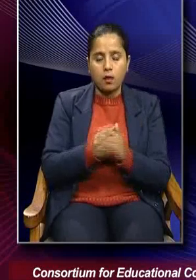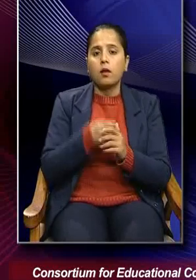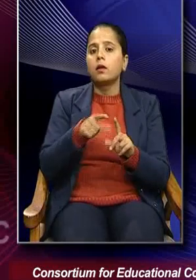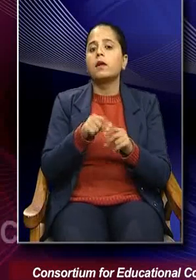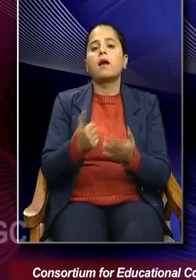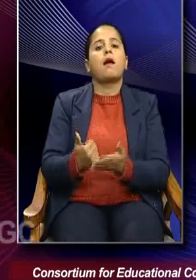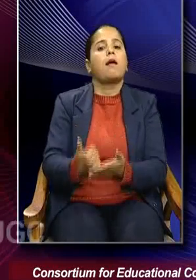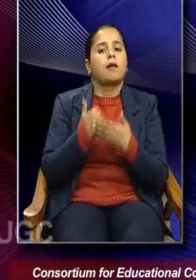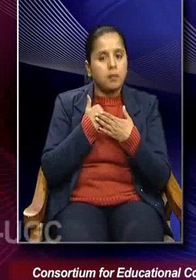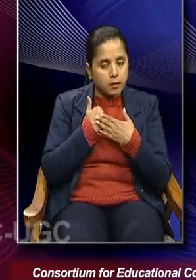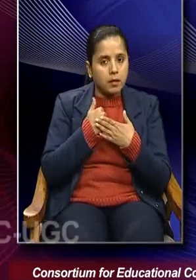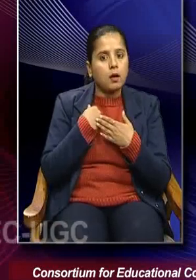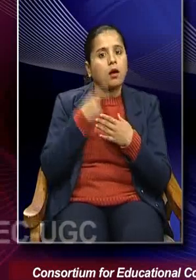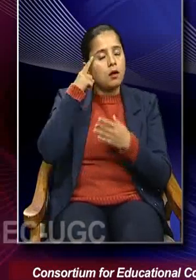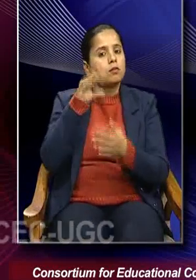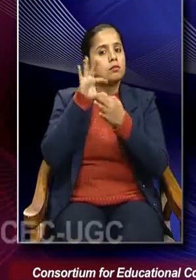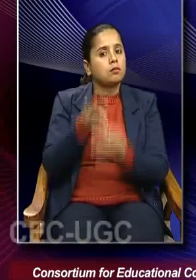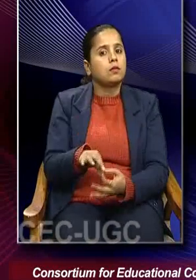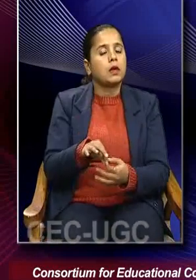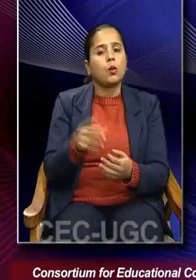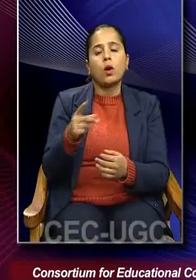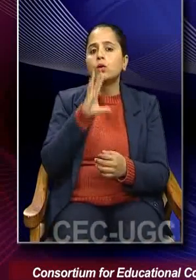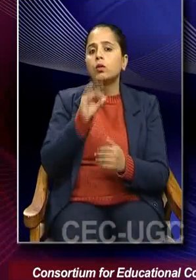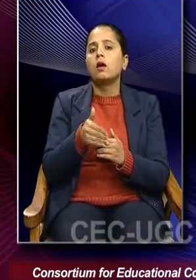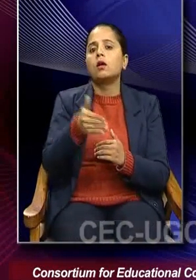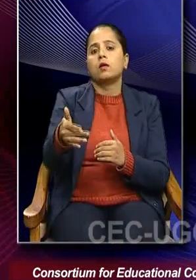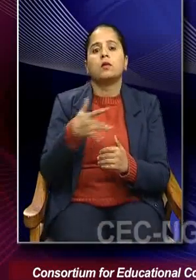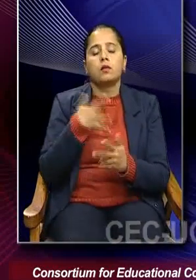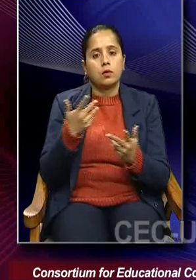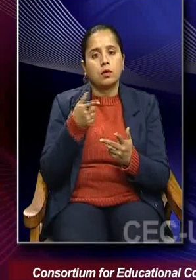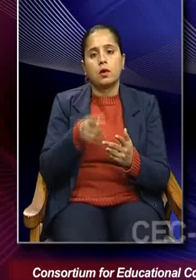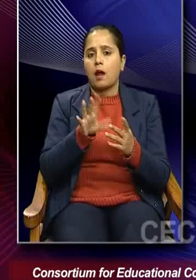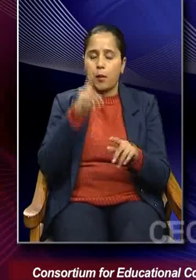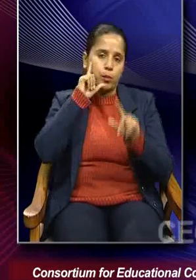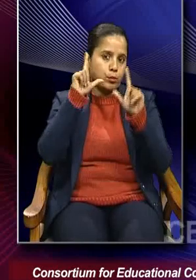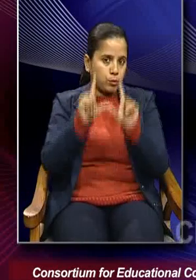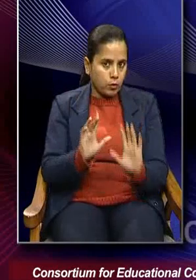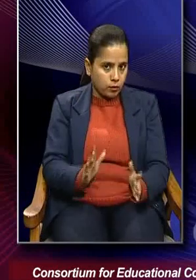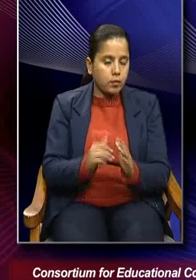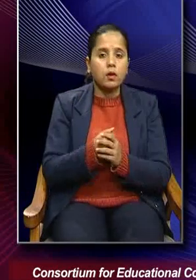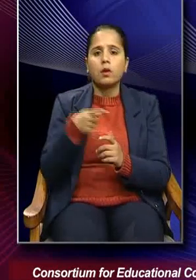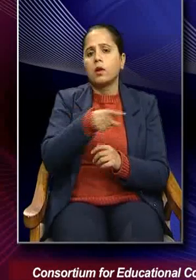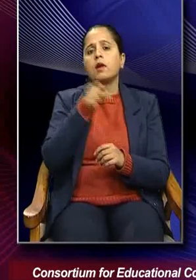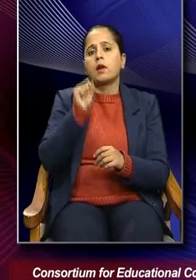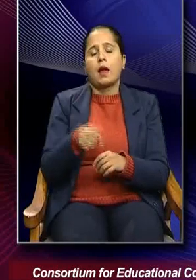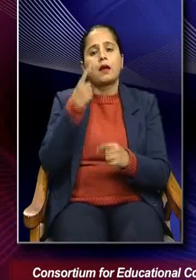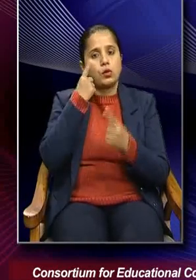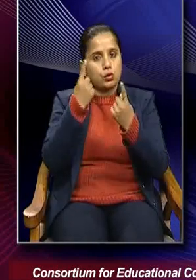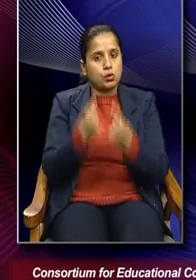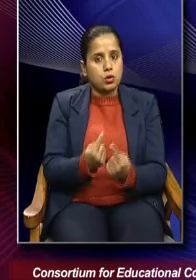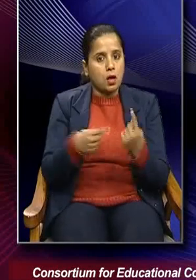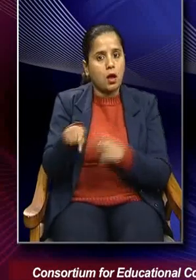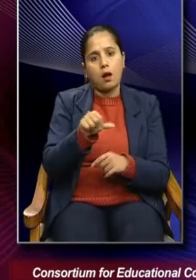helps us to relate to the reality. It has evidence and it can be verified by